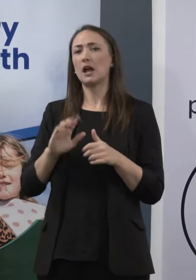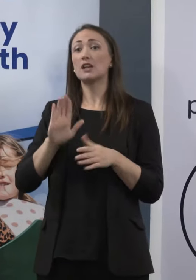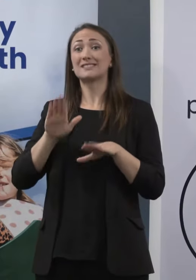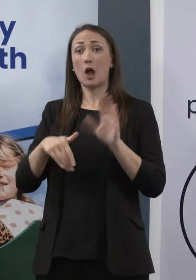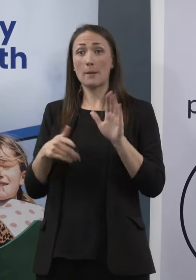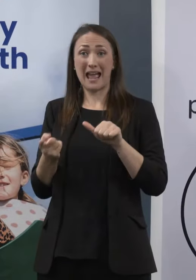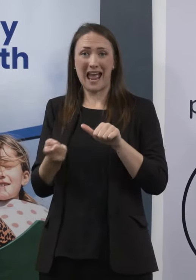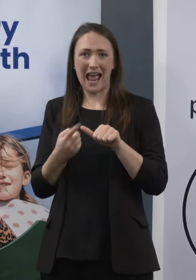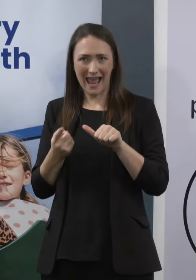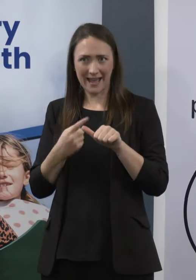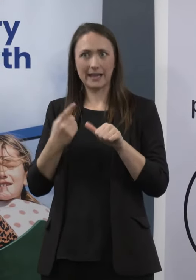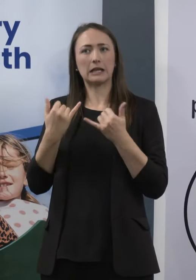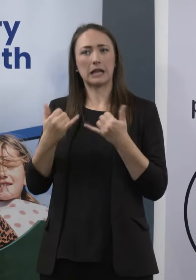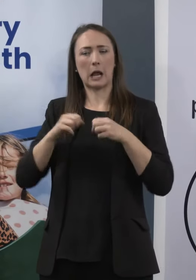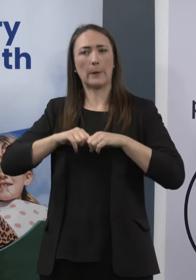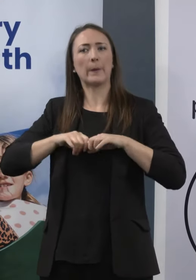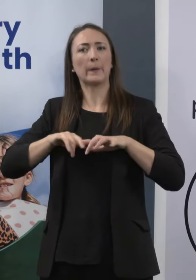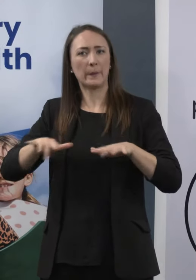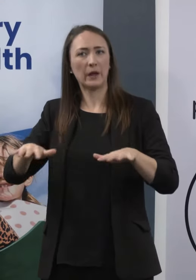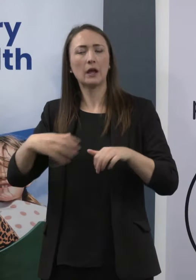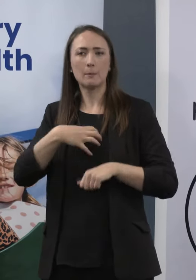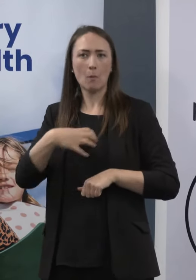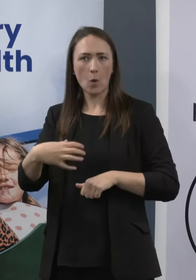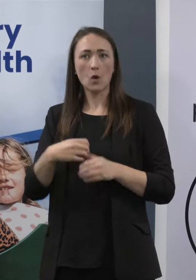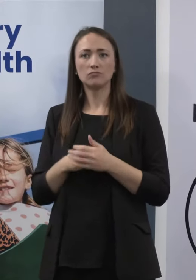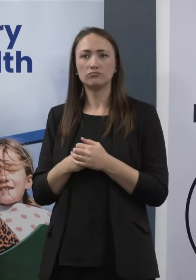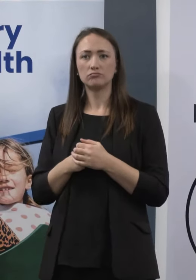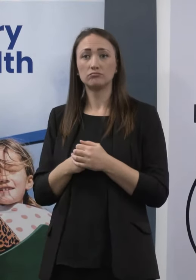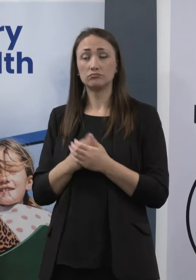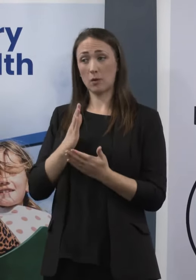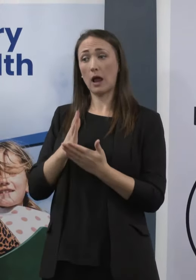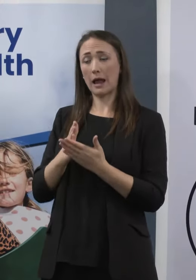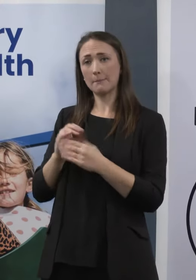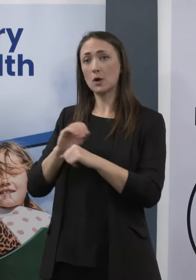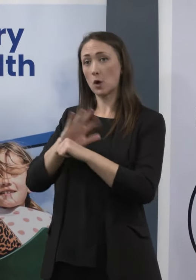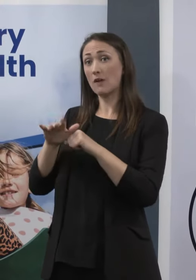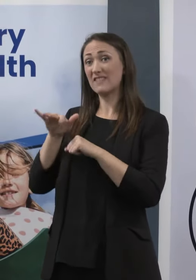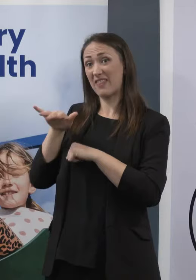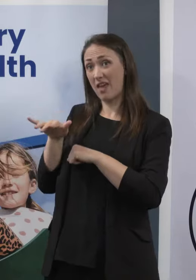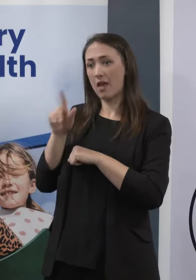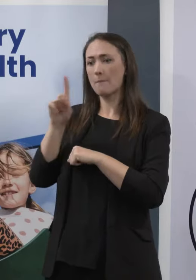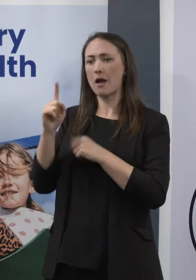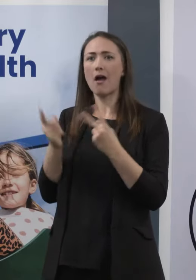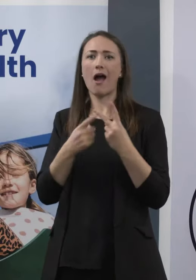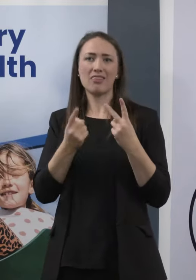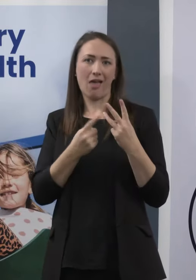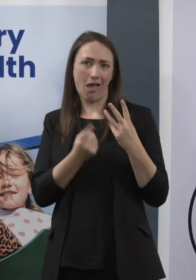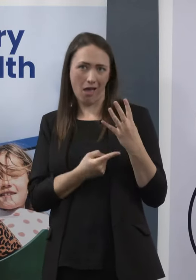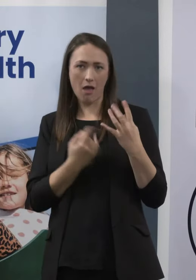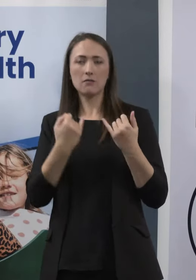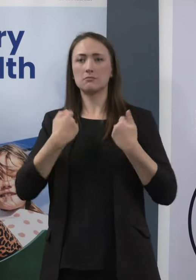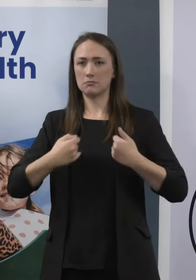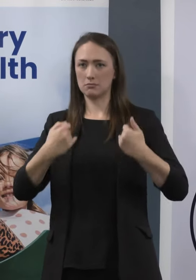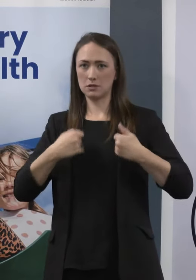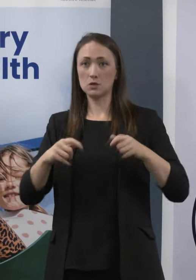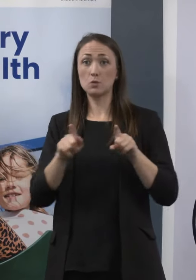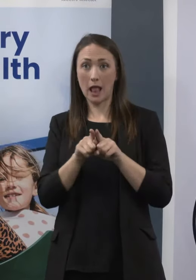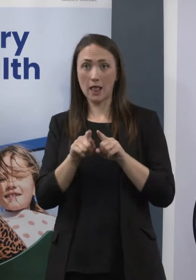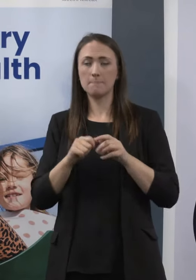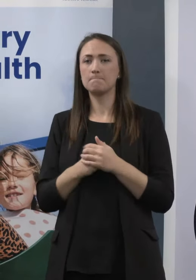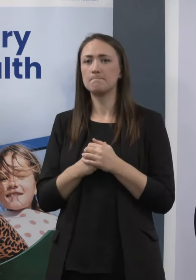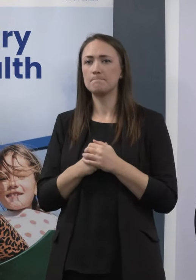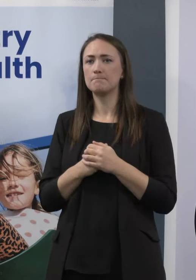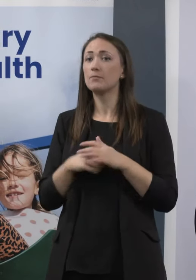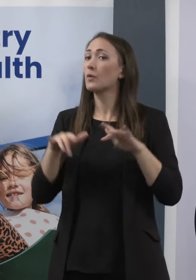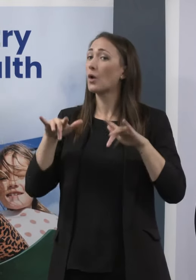So COVID's part of the burden on our system, but we have got these other infections. We're not seeing RSV, which is the one that